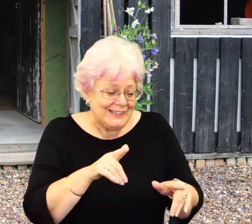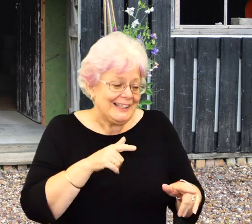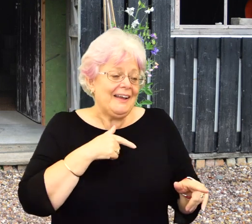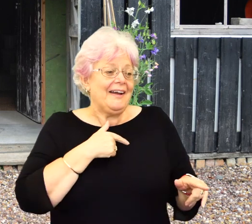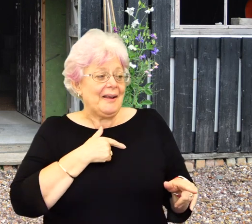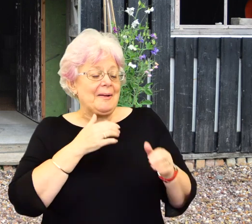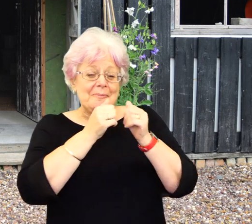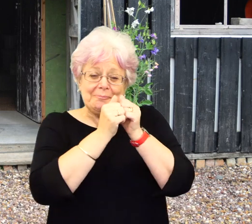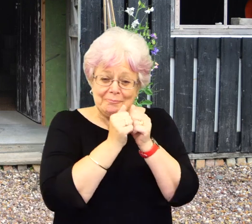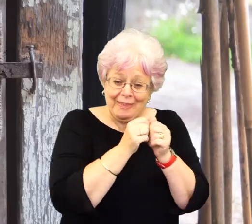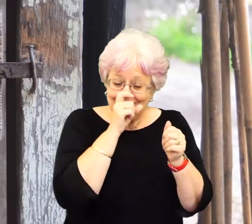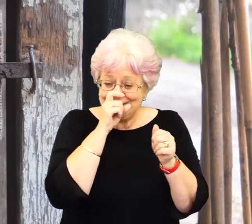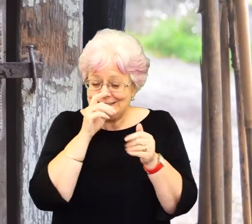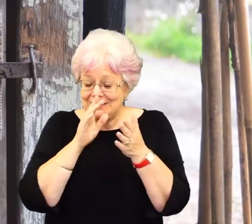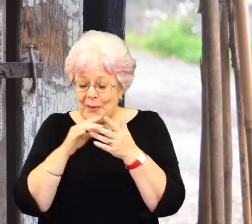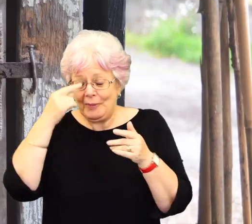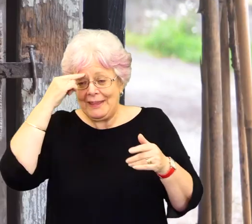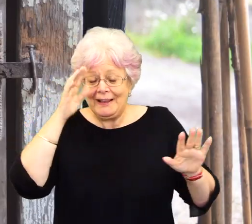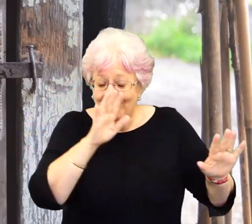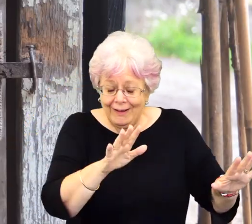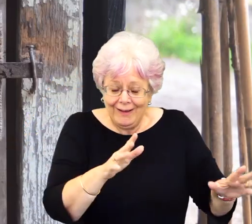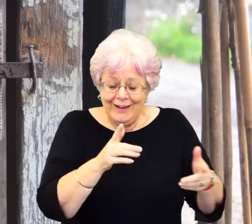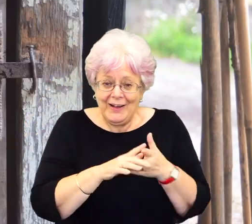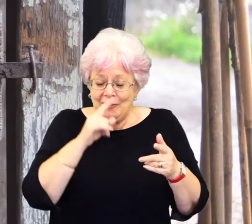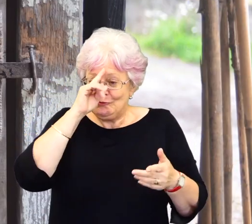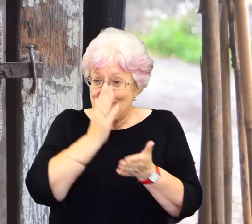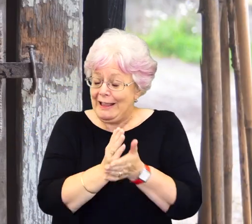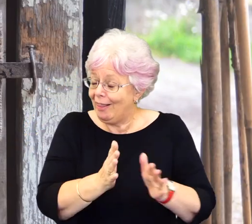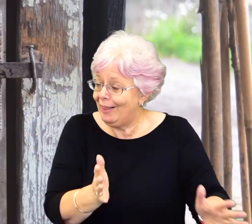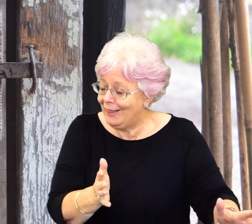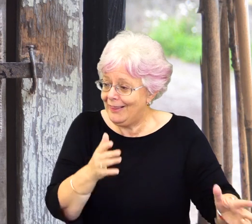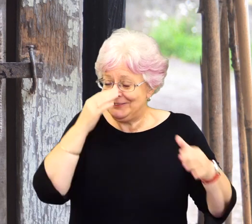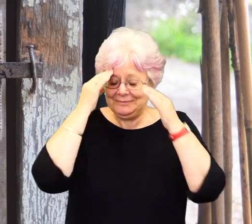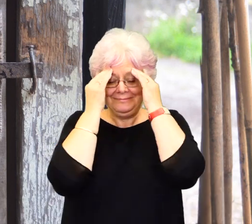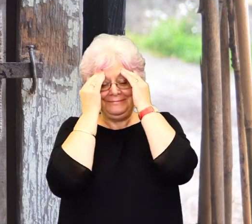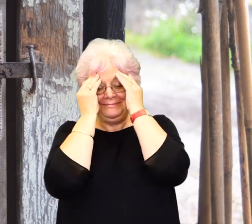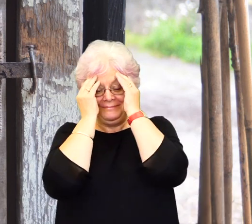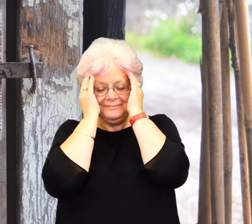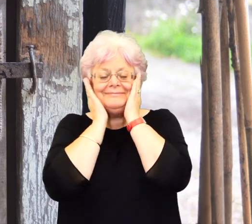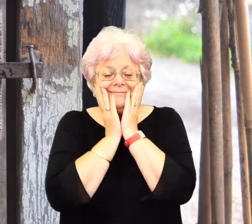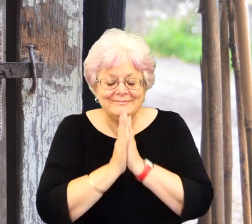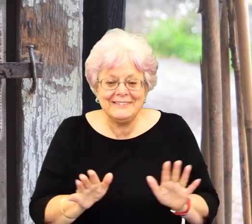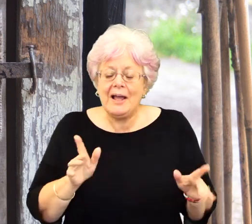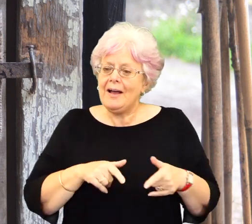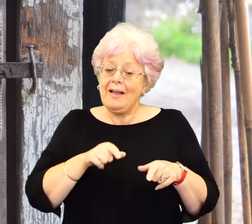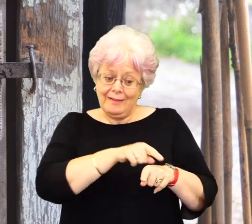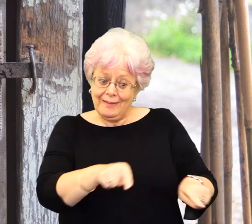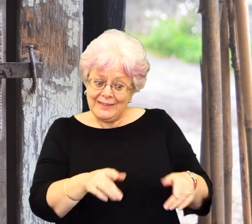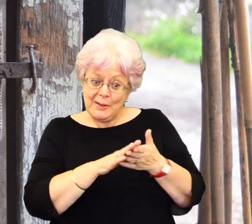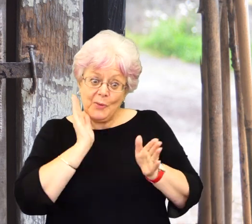Stunning, telling stories was what I did. I had to tame my brother and sister. So telling stories from, um, from very early